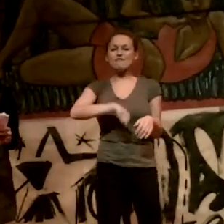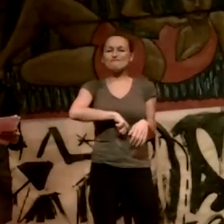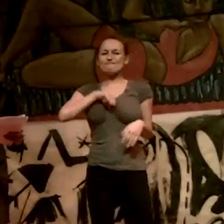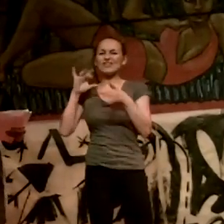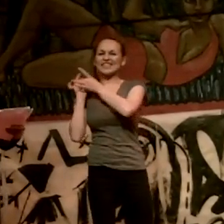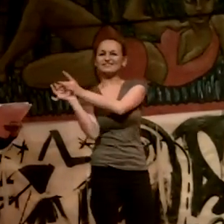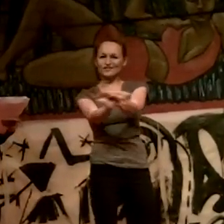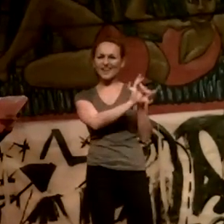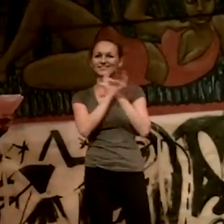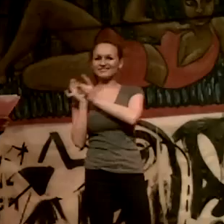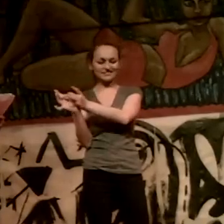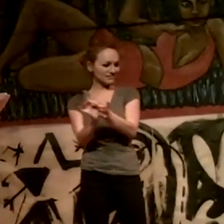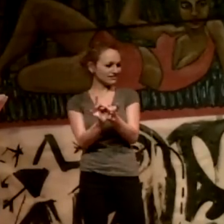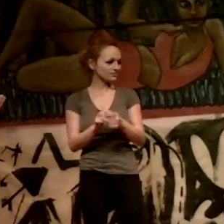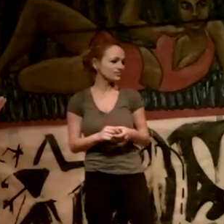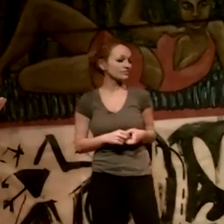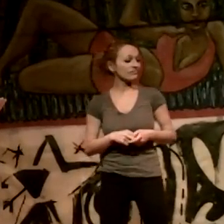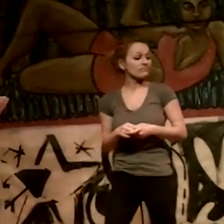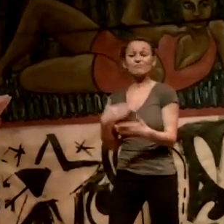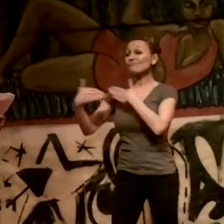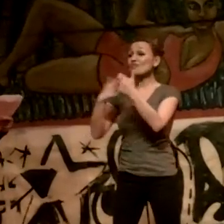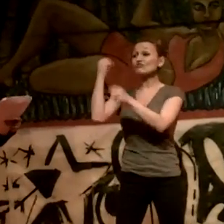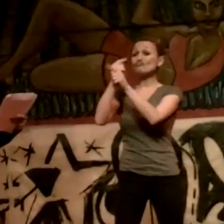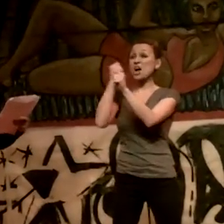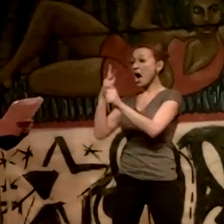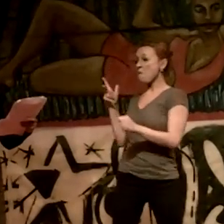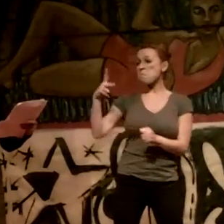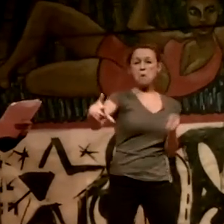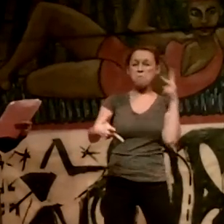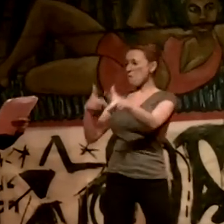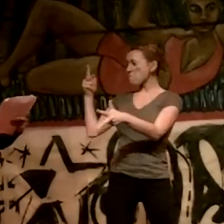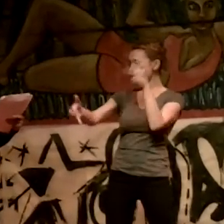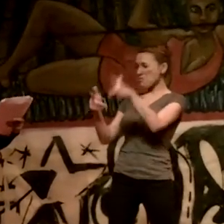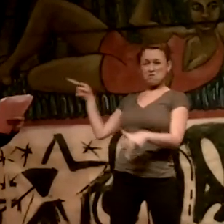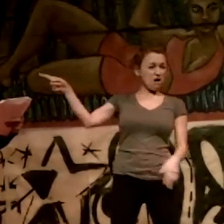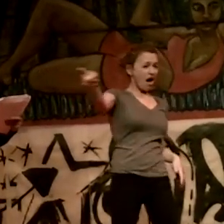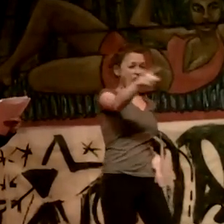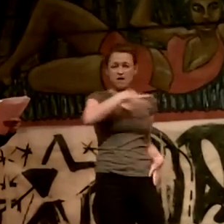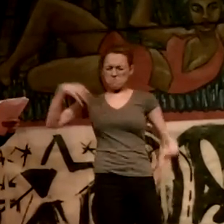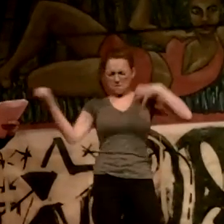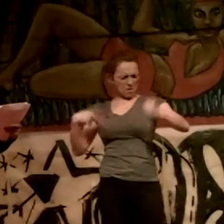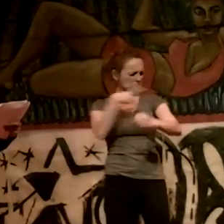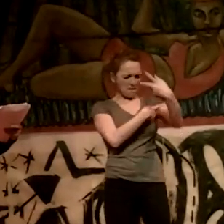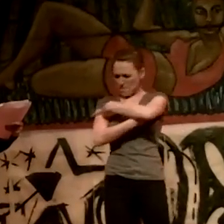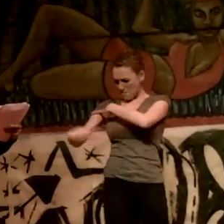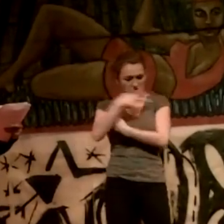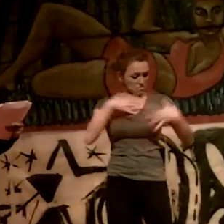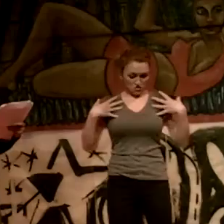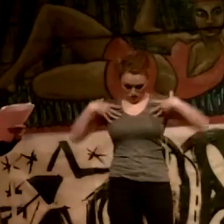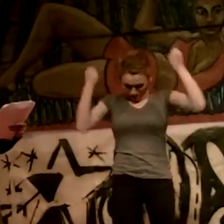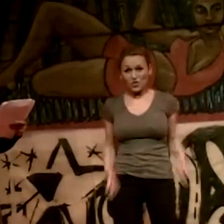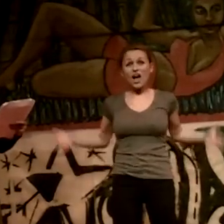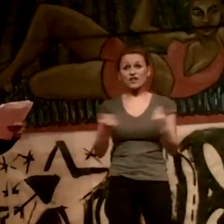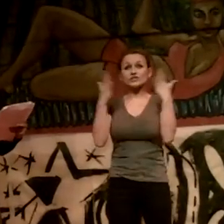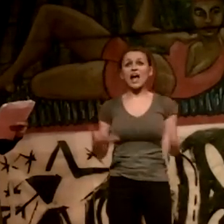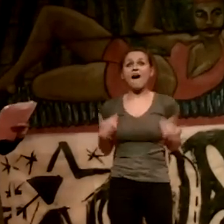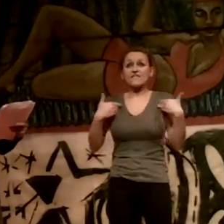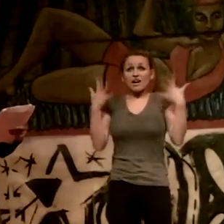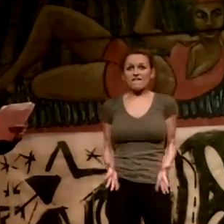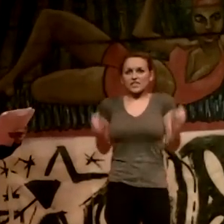The variety truck of clipped wings has come around far too many times, snapping at